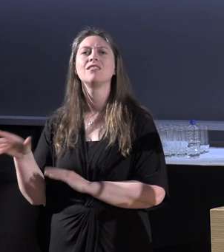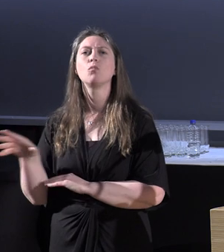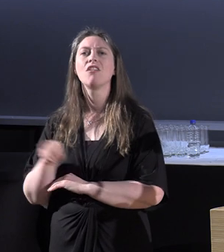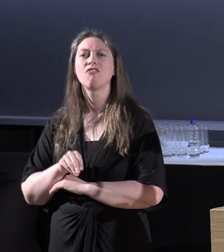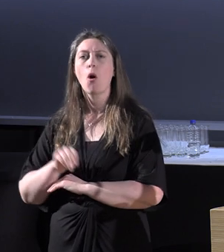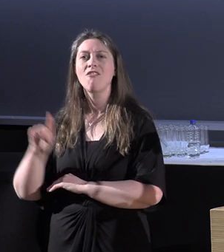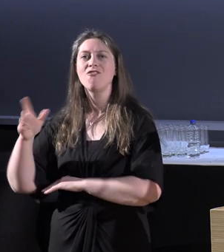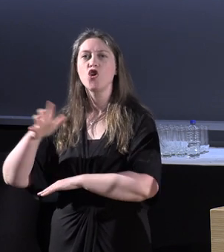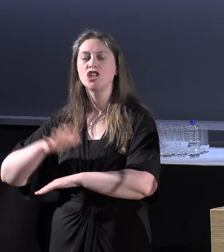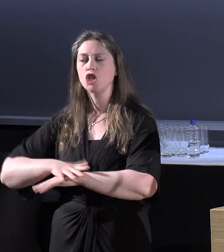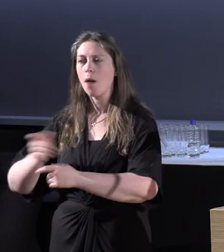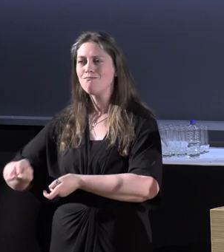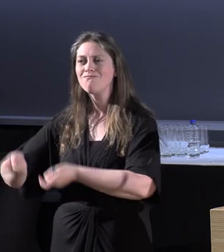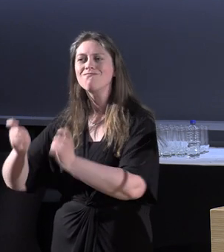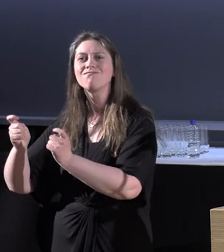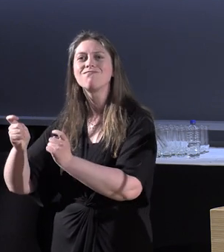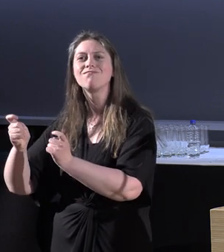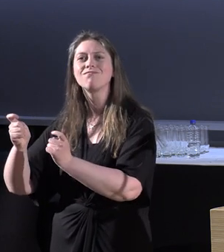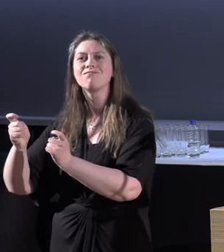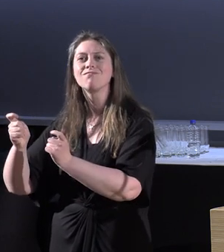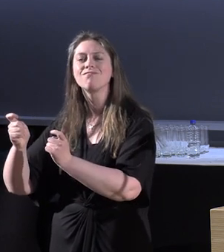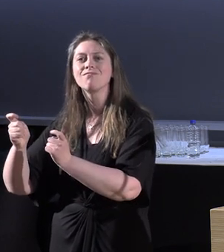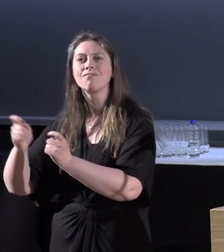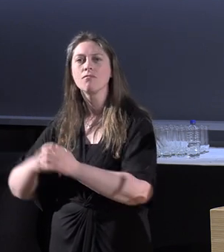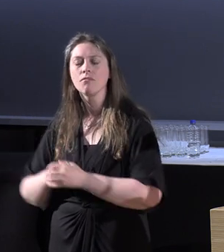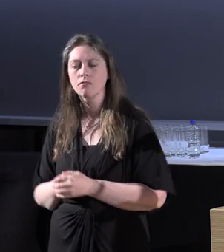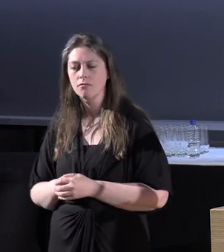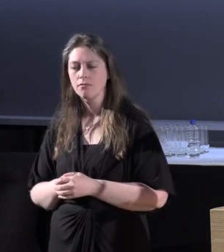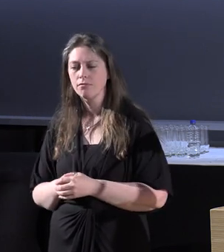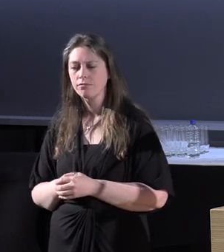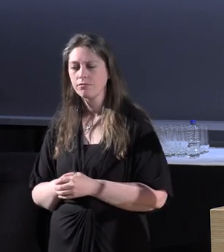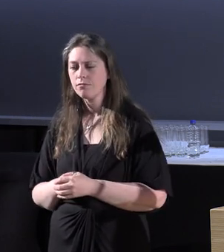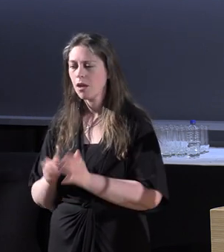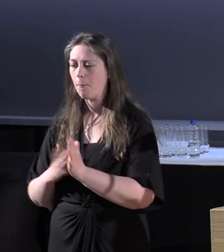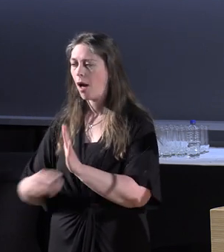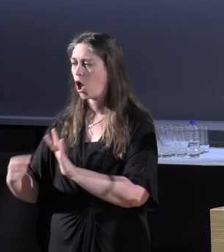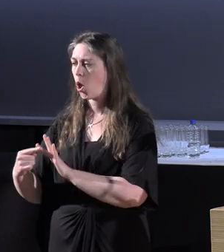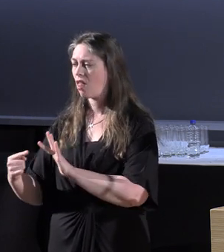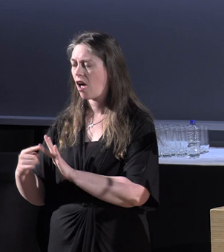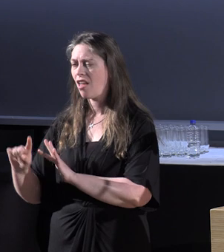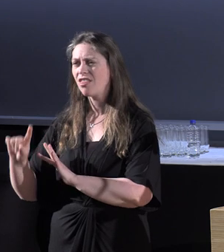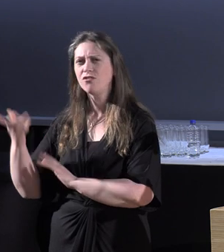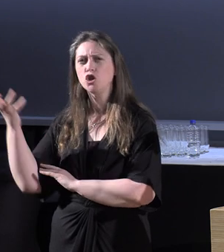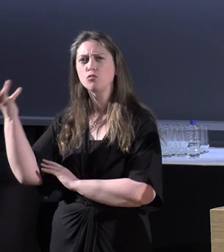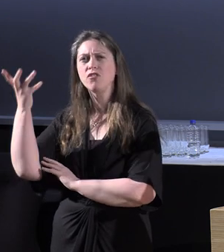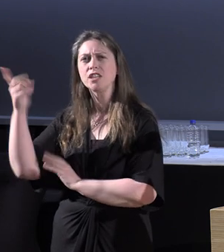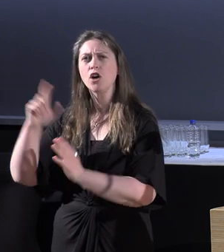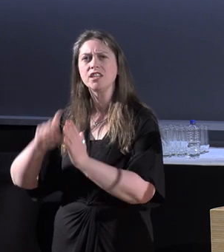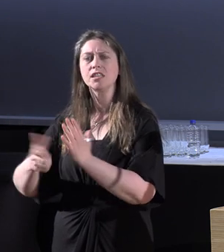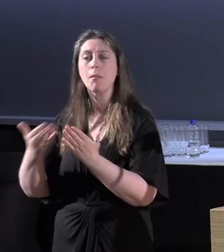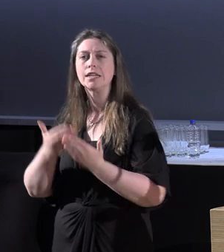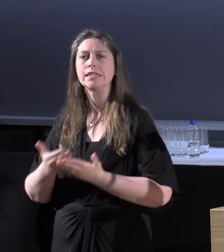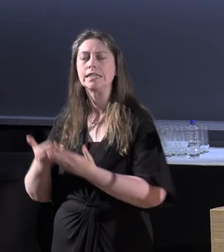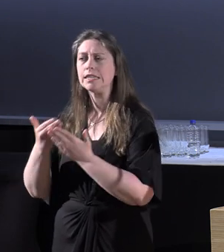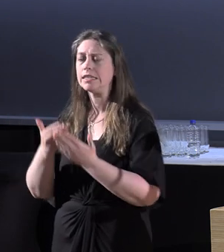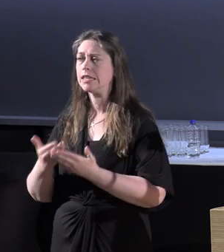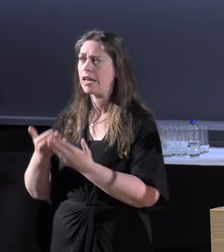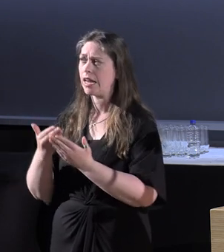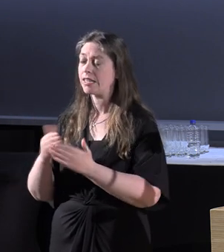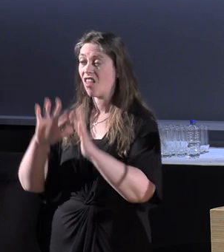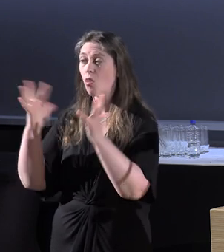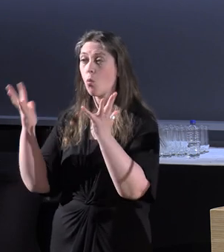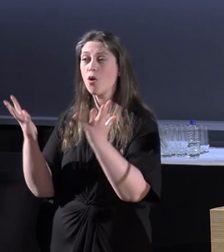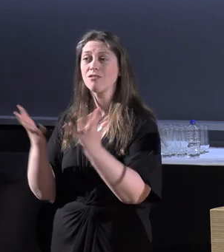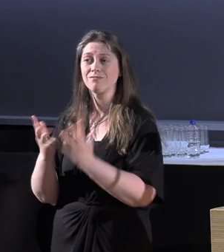first academically put into use. Michael Oliver was the first professor of disability studies globally.